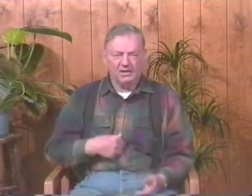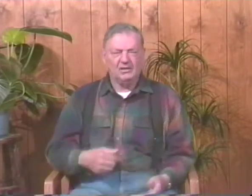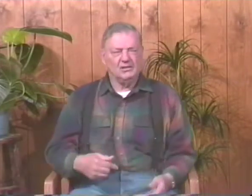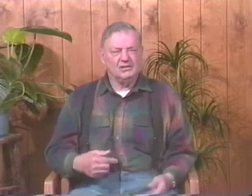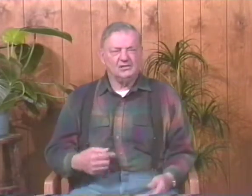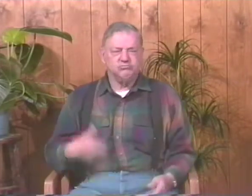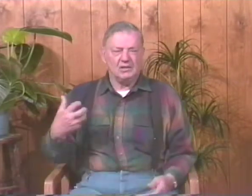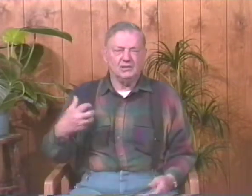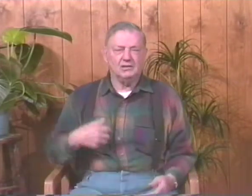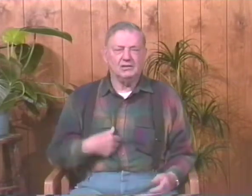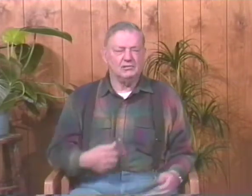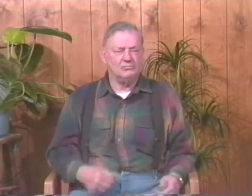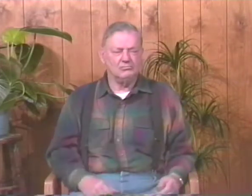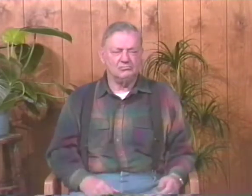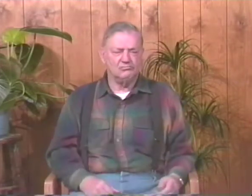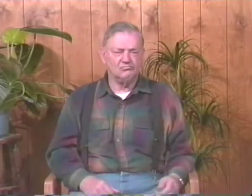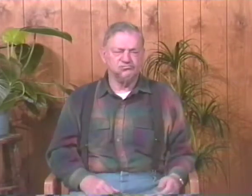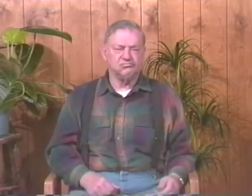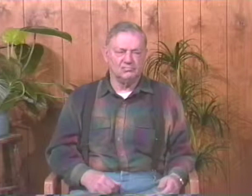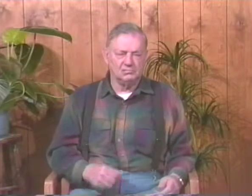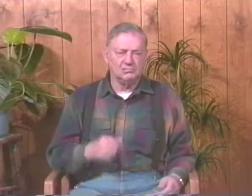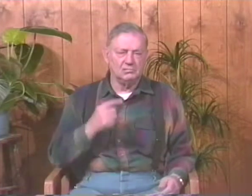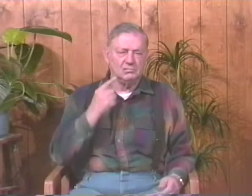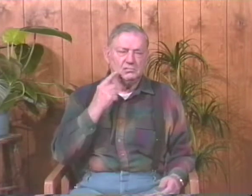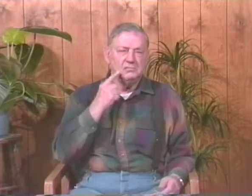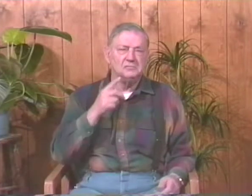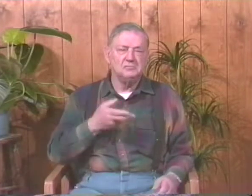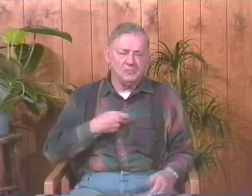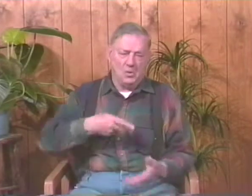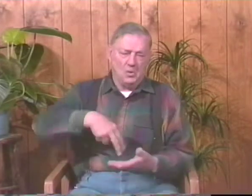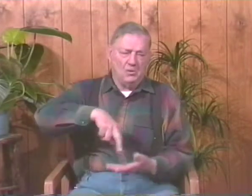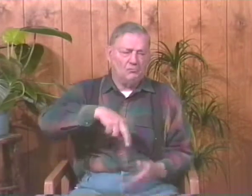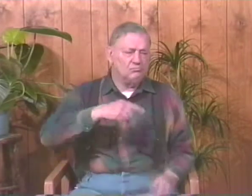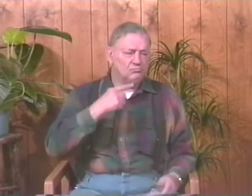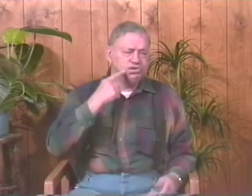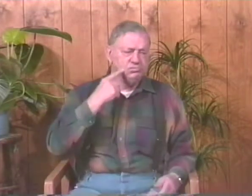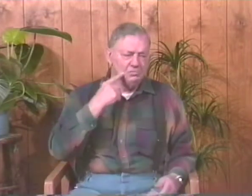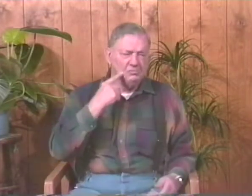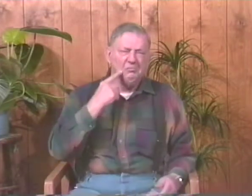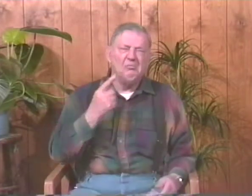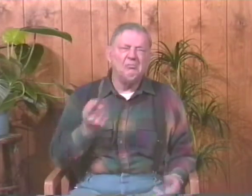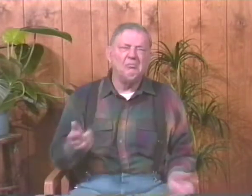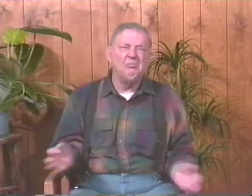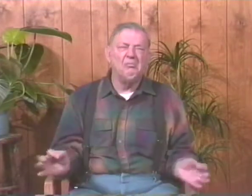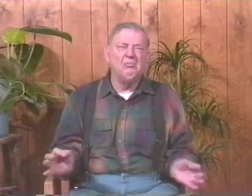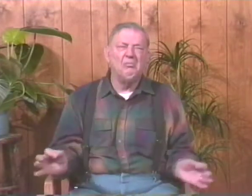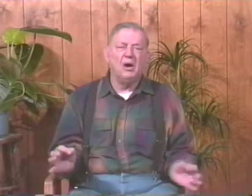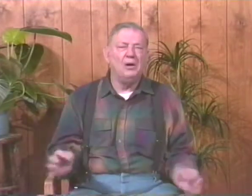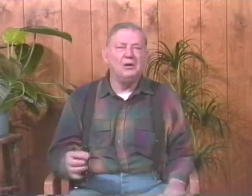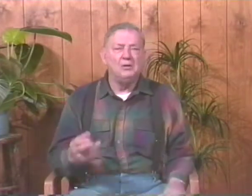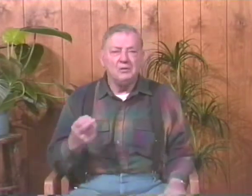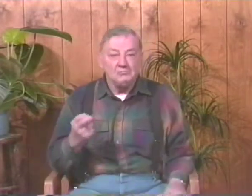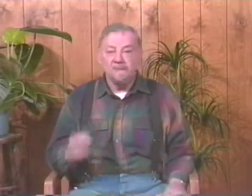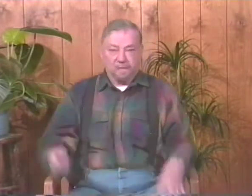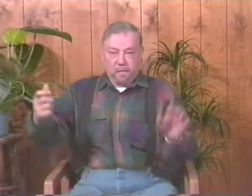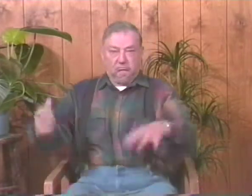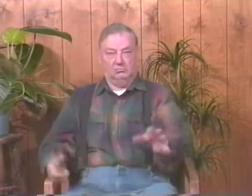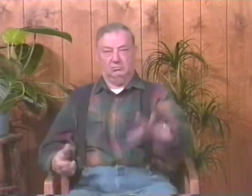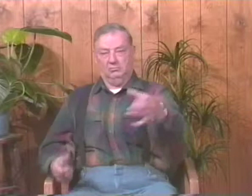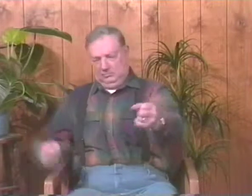again. Ah, that'd make me mad. So I would, you know, blow air